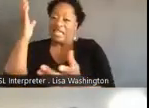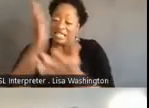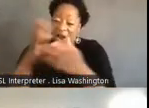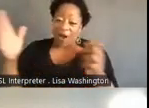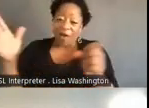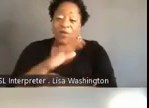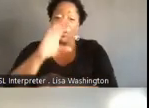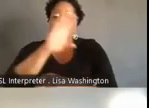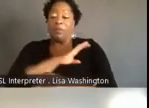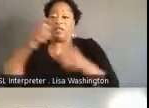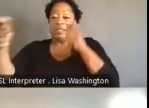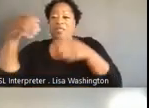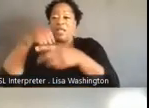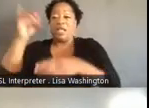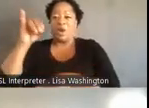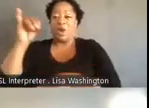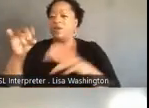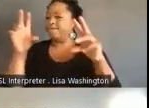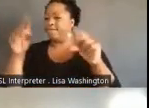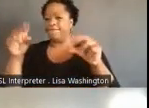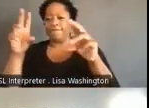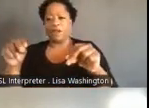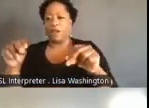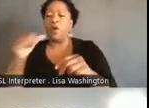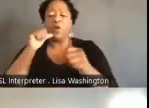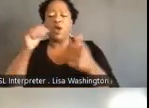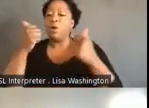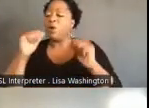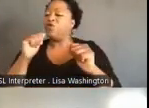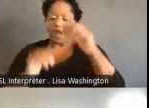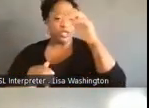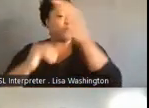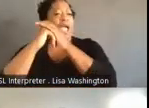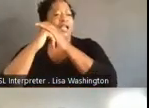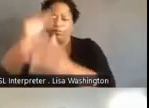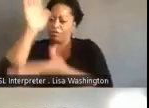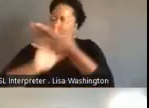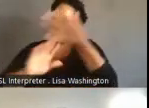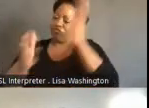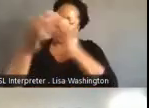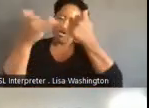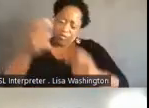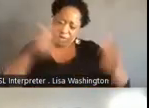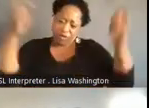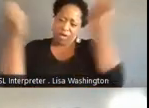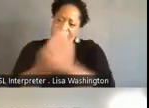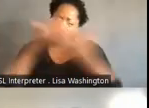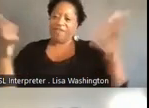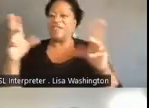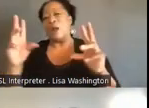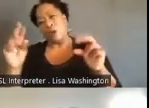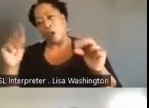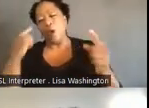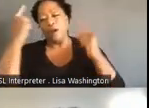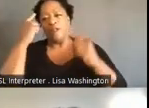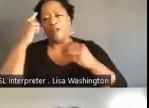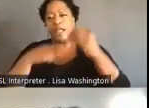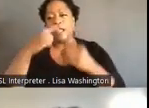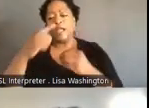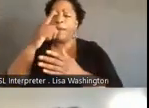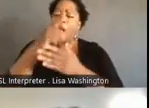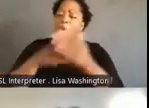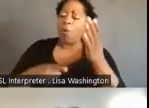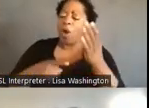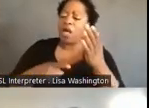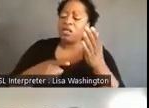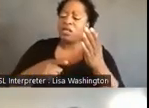we weren't at aiming for kind of a maximalist abolition of policing goal, we were thinking about what is